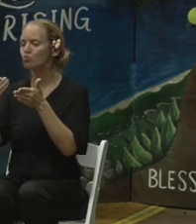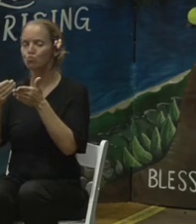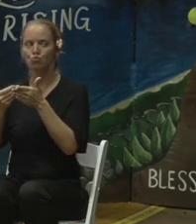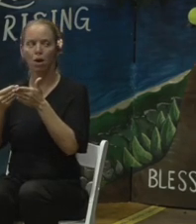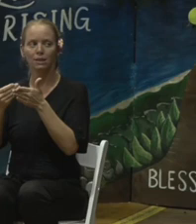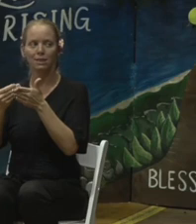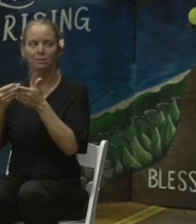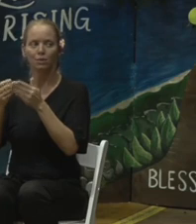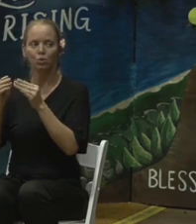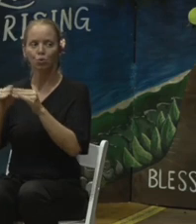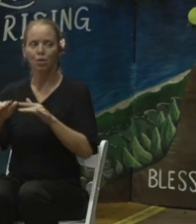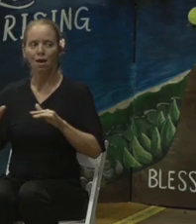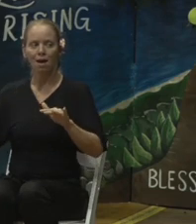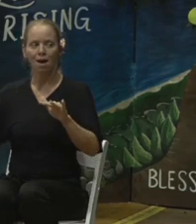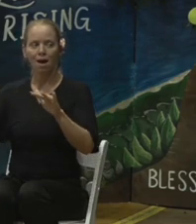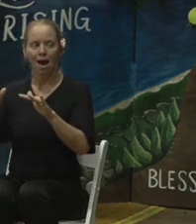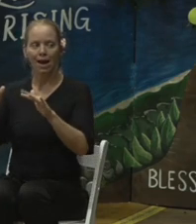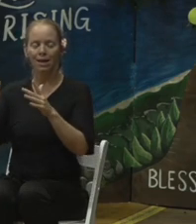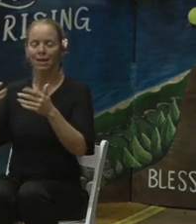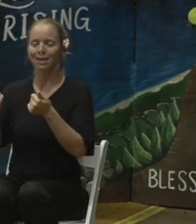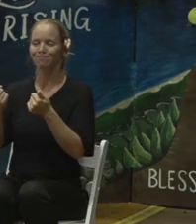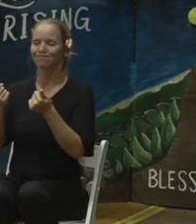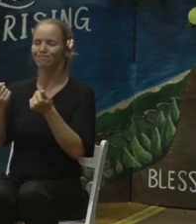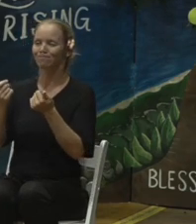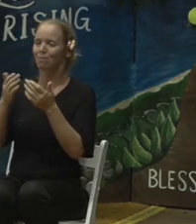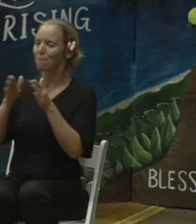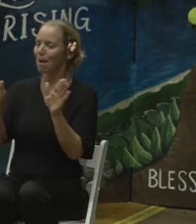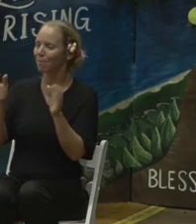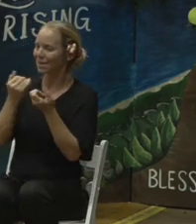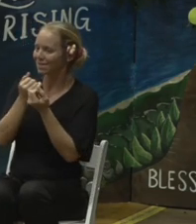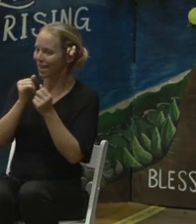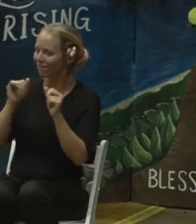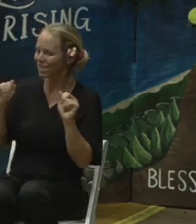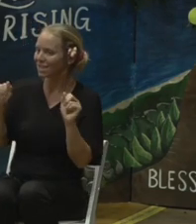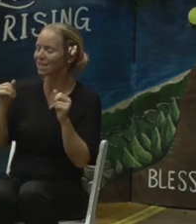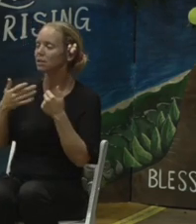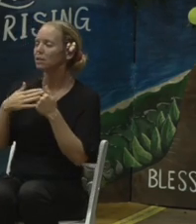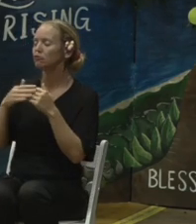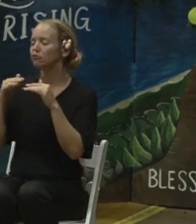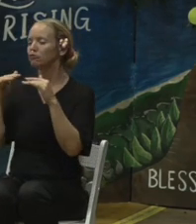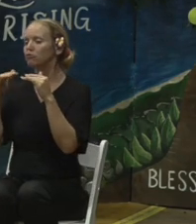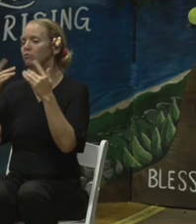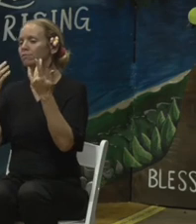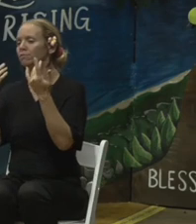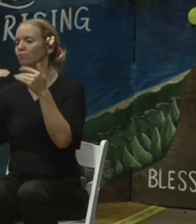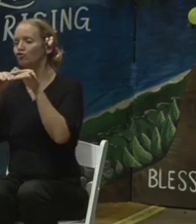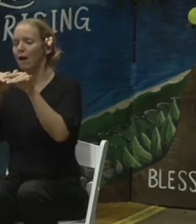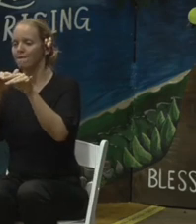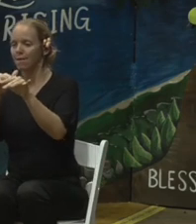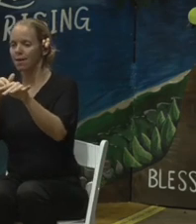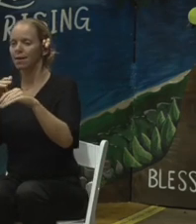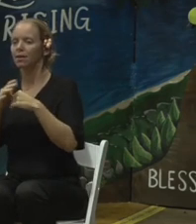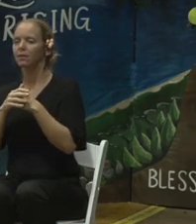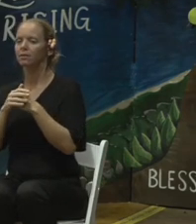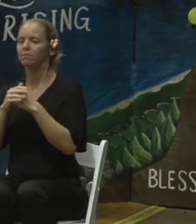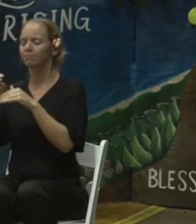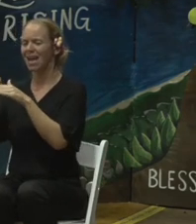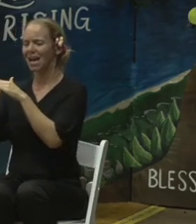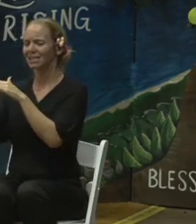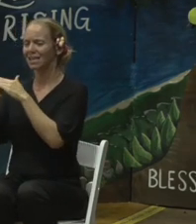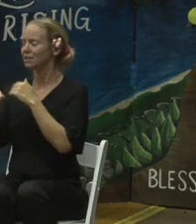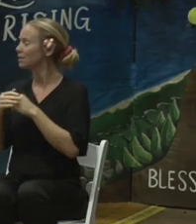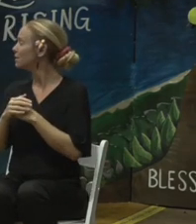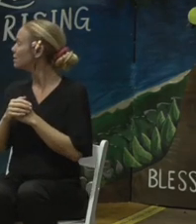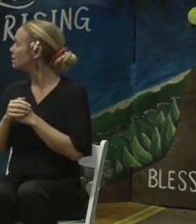traffic, public safety, and alternative access. The third criteria, distance to